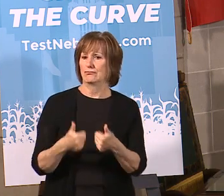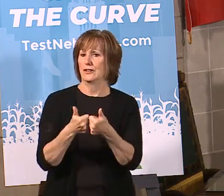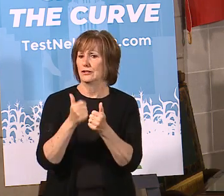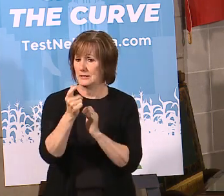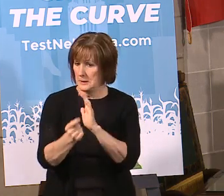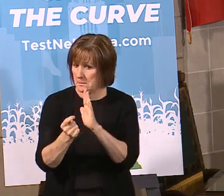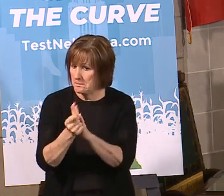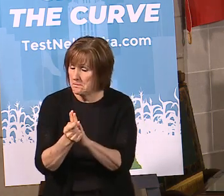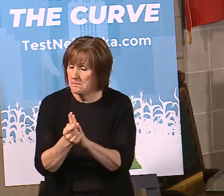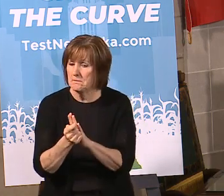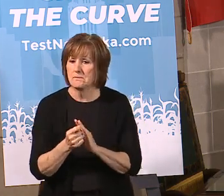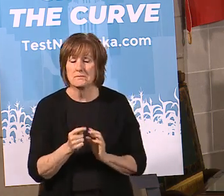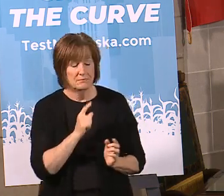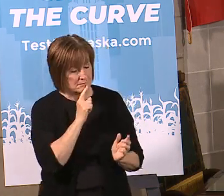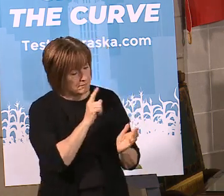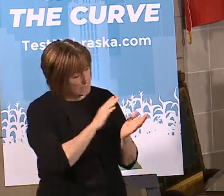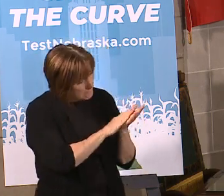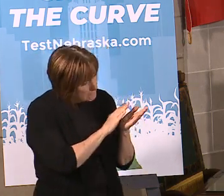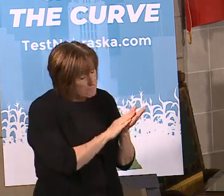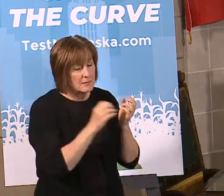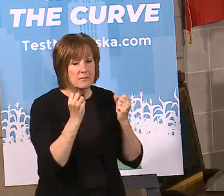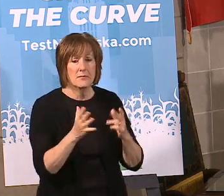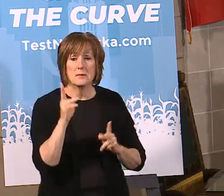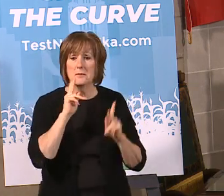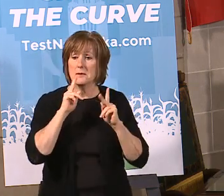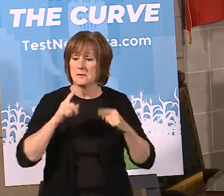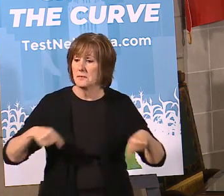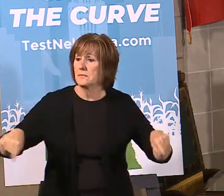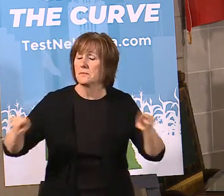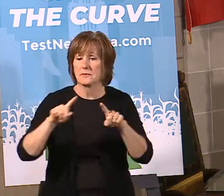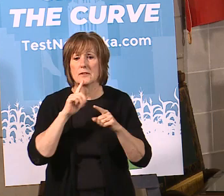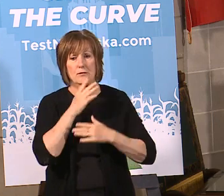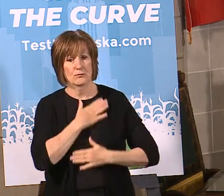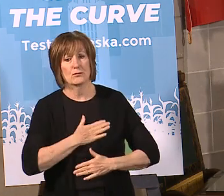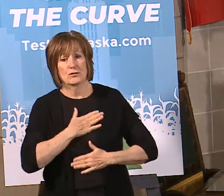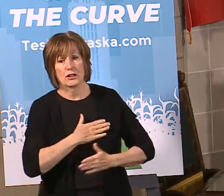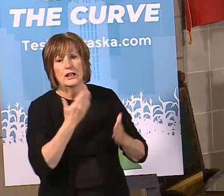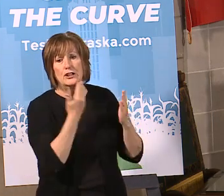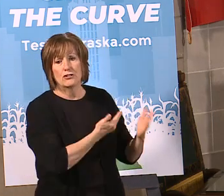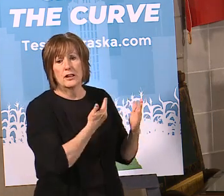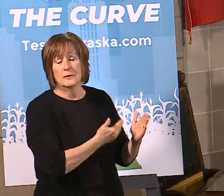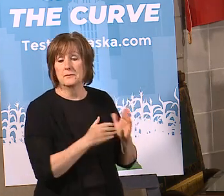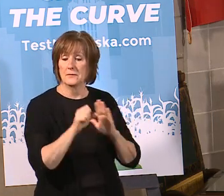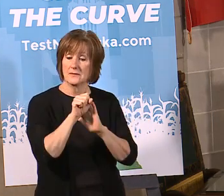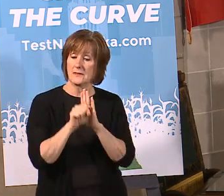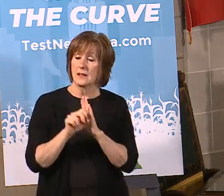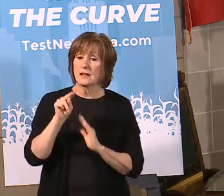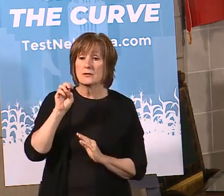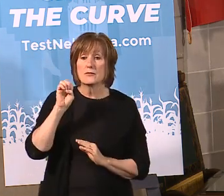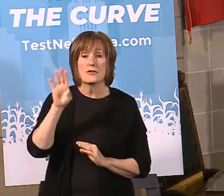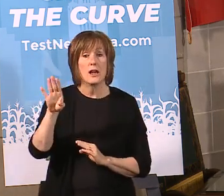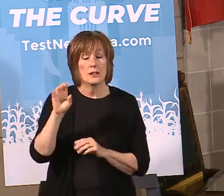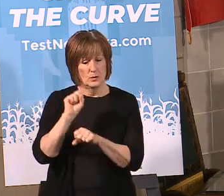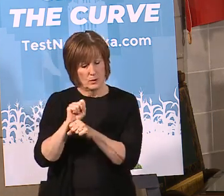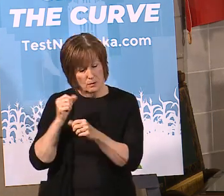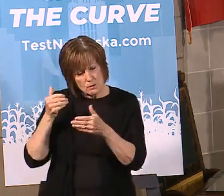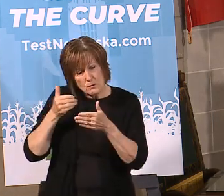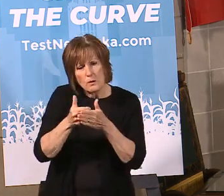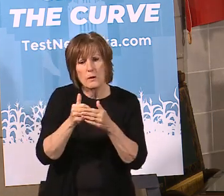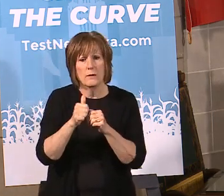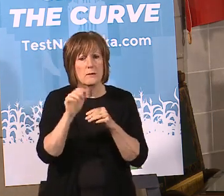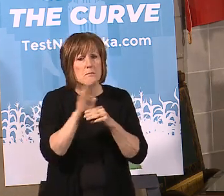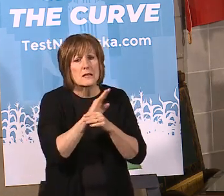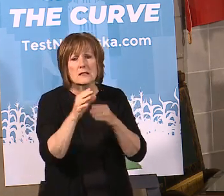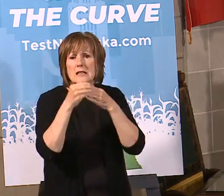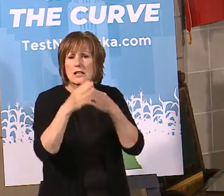is very admirable and I know all of the citizens in this community greatly appreciate it. The state of Nebraska is working closely with business leaders